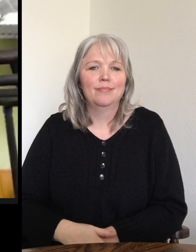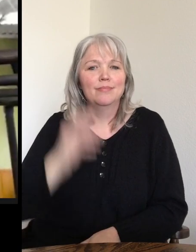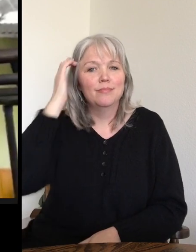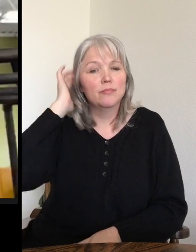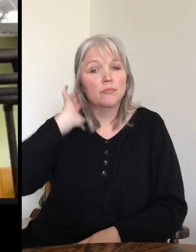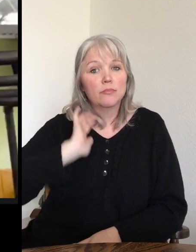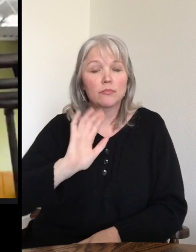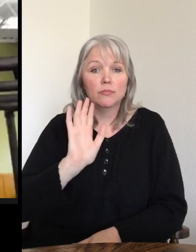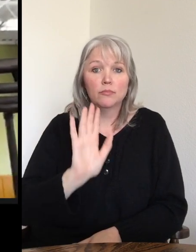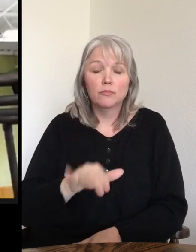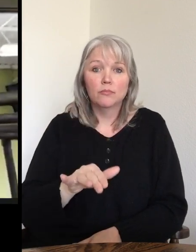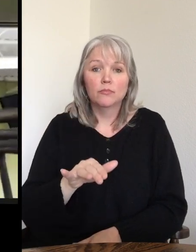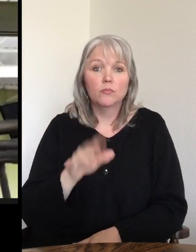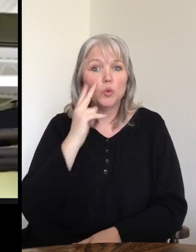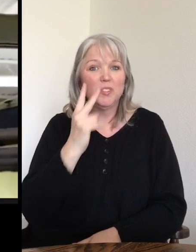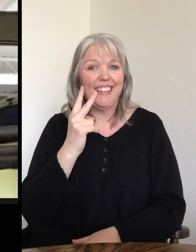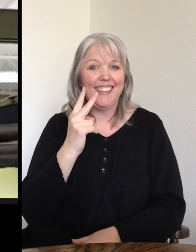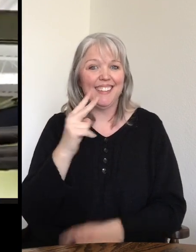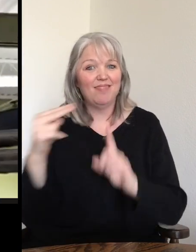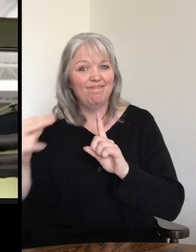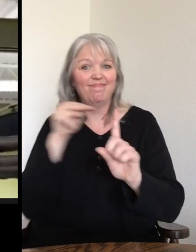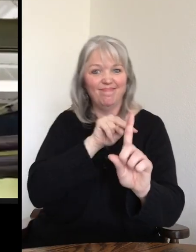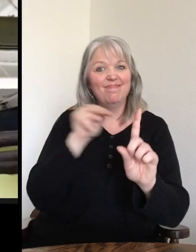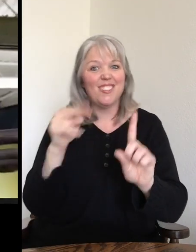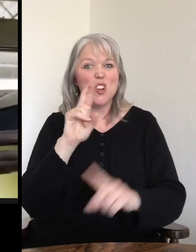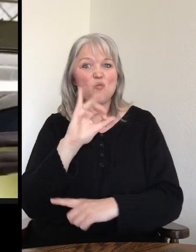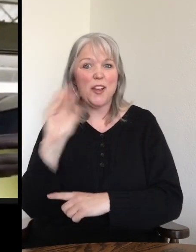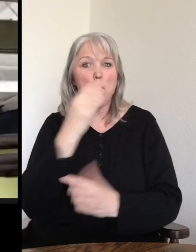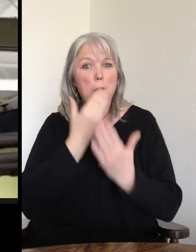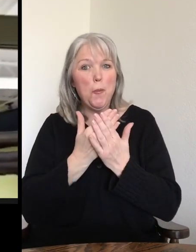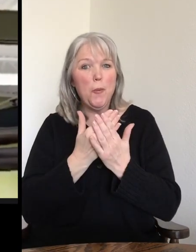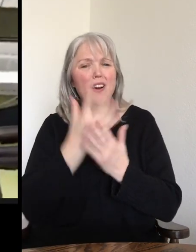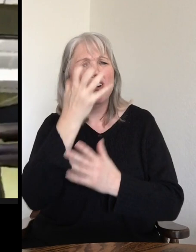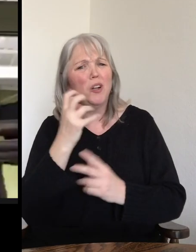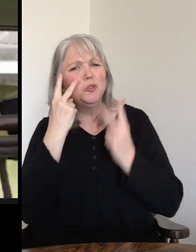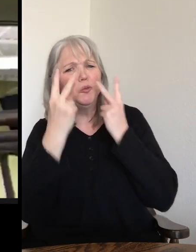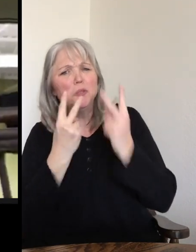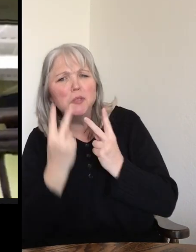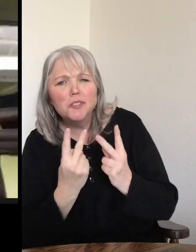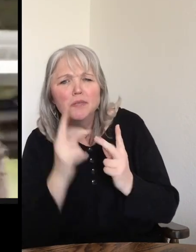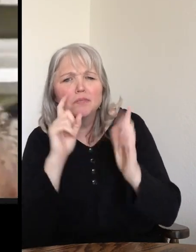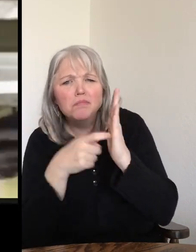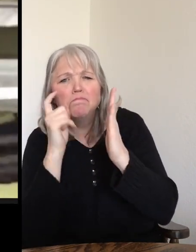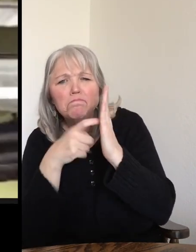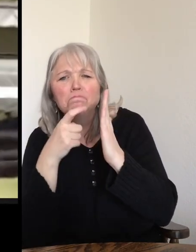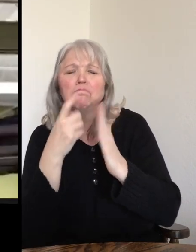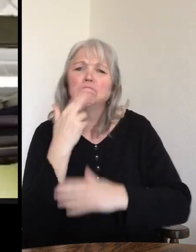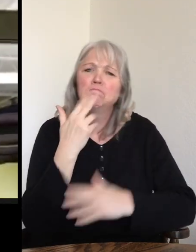So I want you guys, since you getting a lot of good angles of Rigo, I want you guys to look at all of the features of his cute